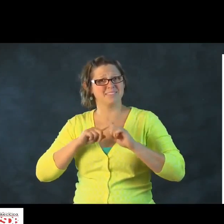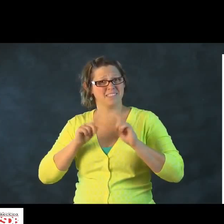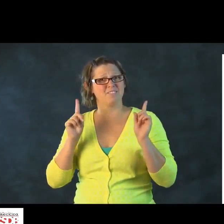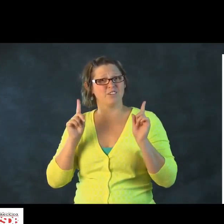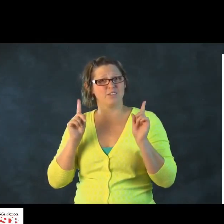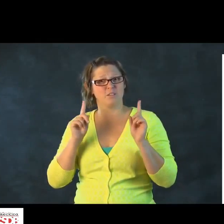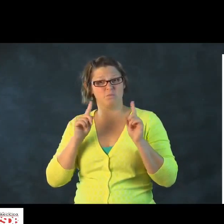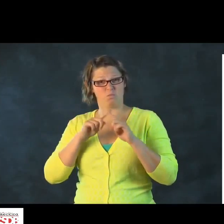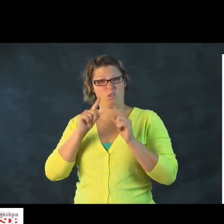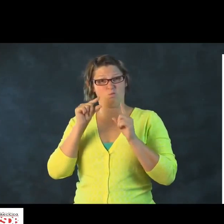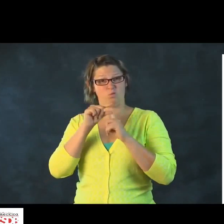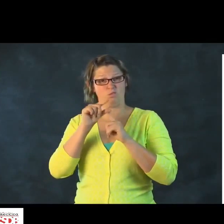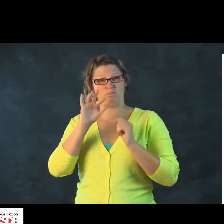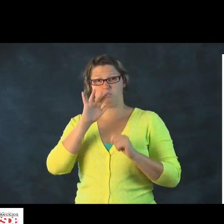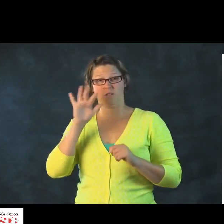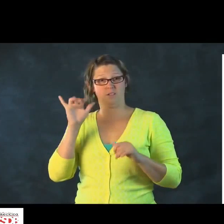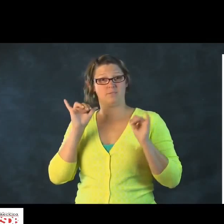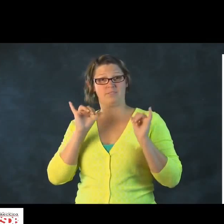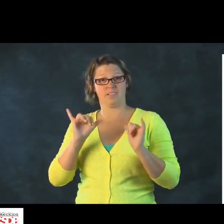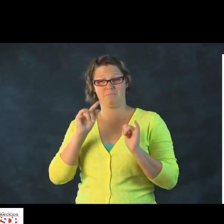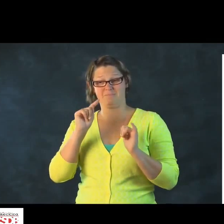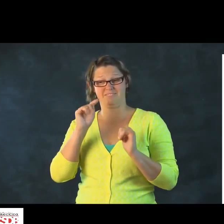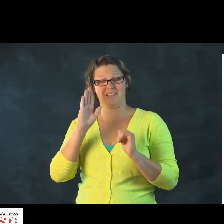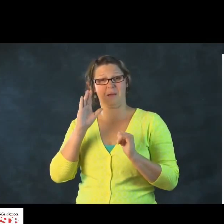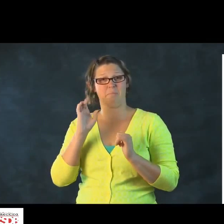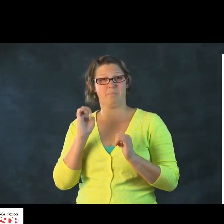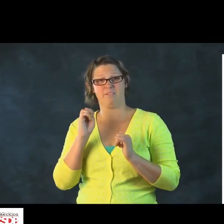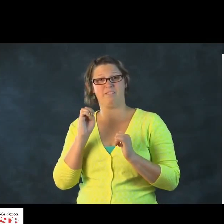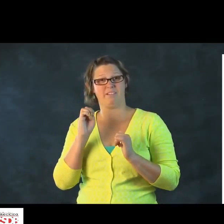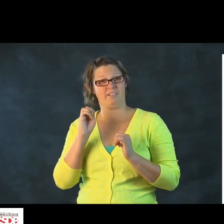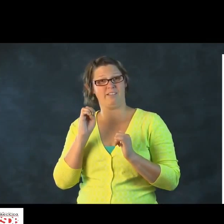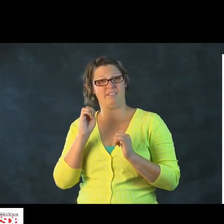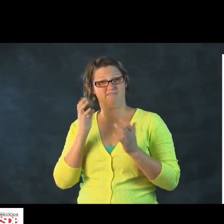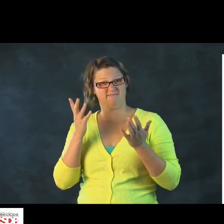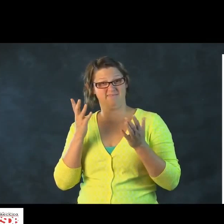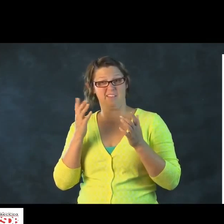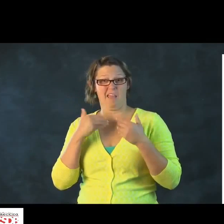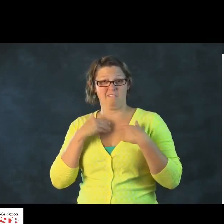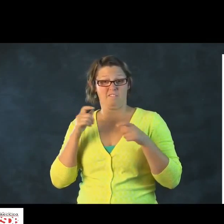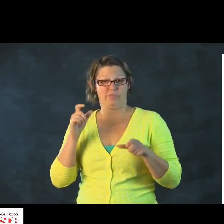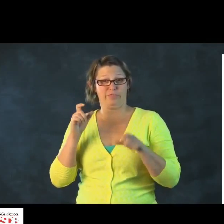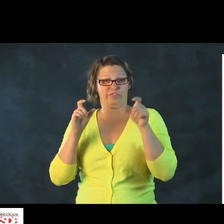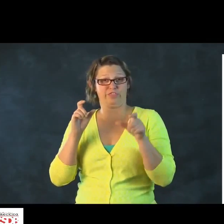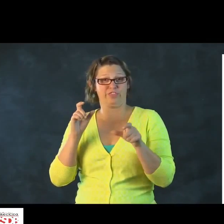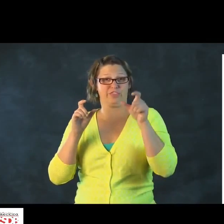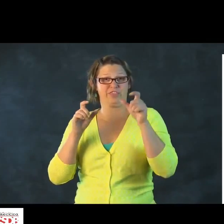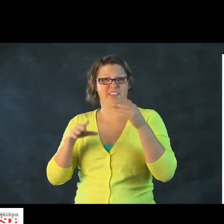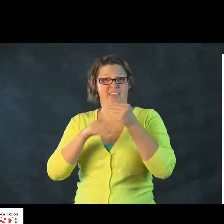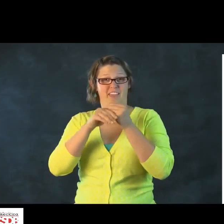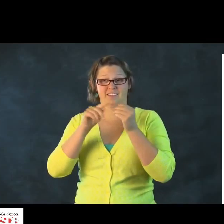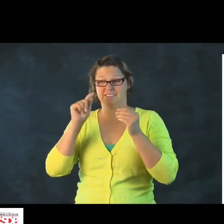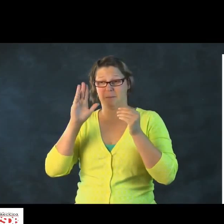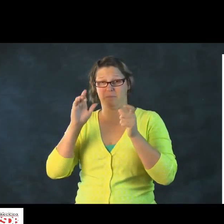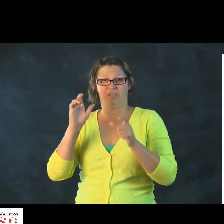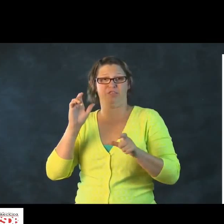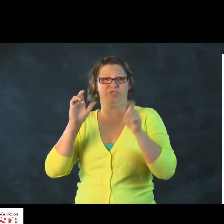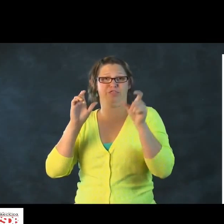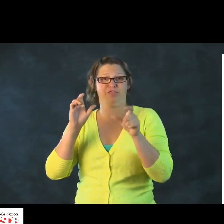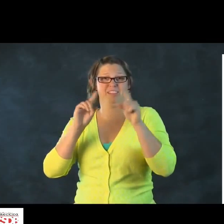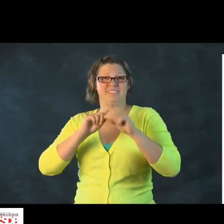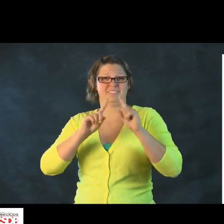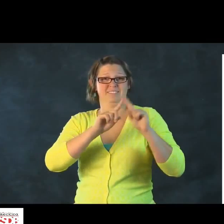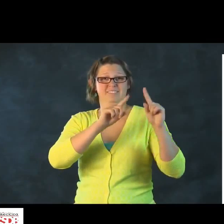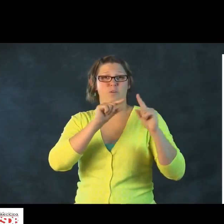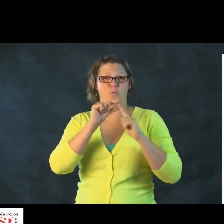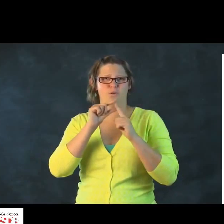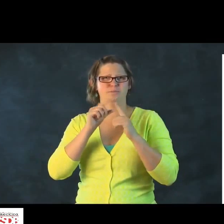But again, my point is there are so many different meanings with that one word table. So you just can't fingerspell it. You need